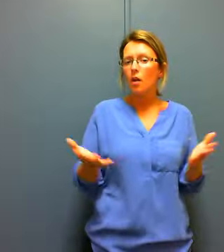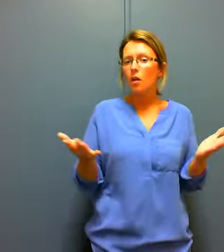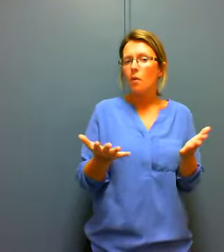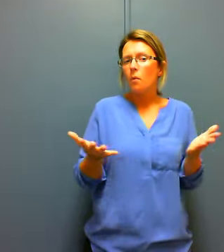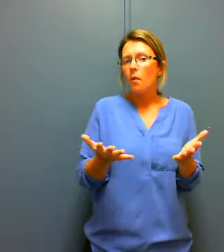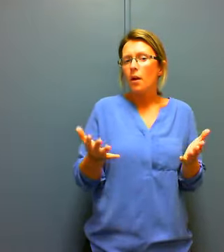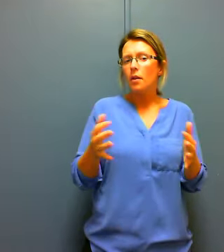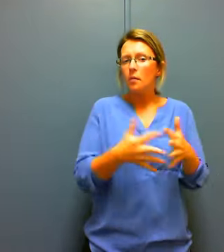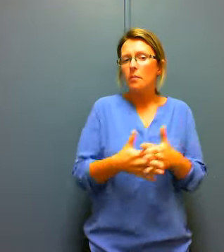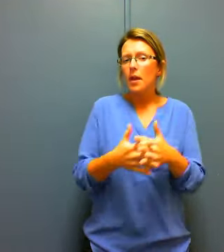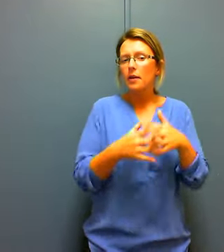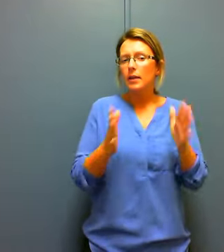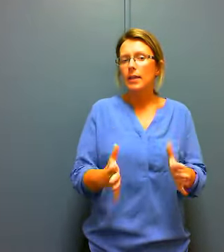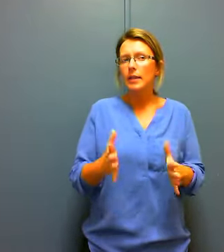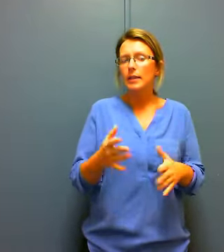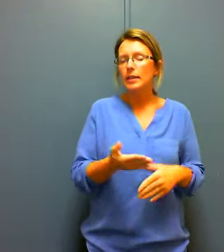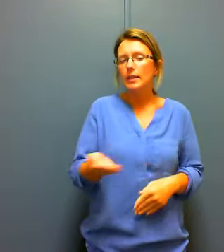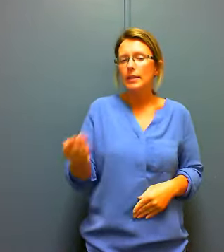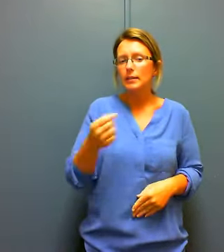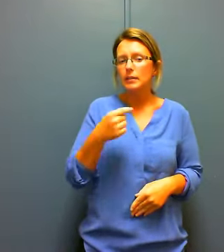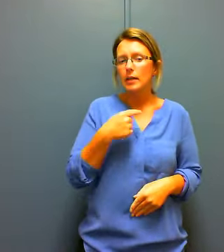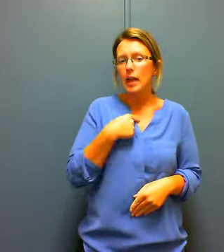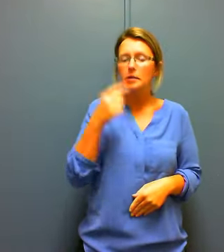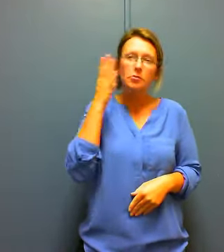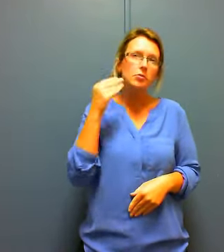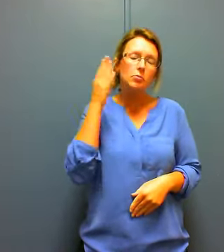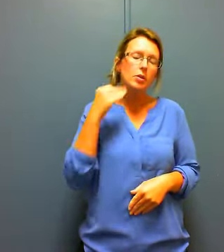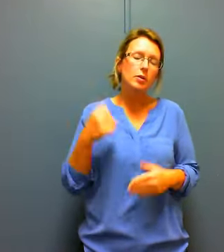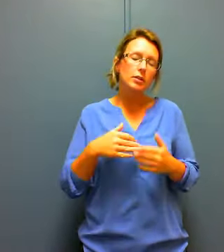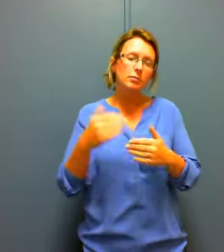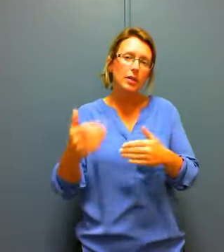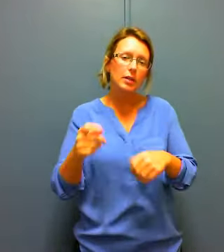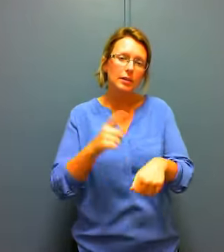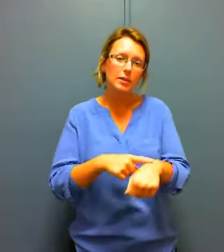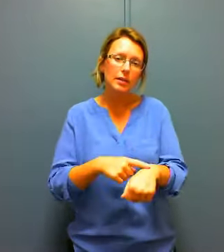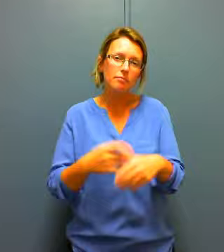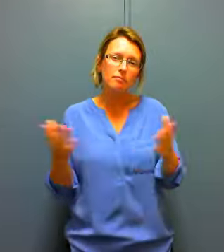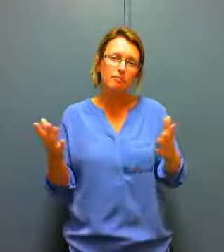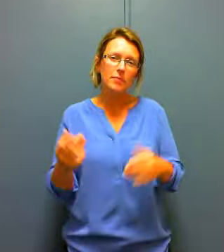you can let me know in the comment section anyway thank you for watching bye bye